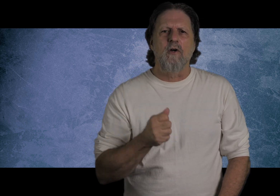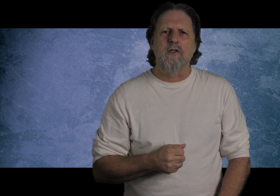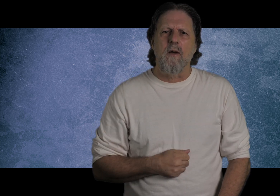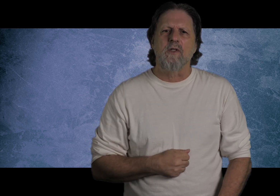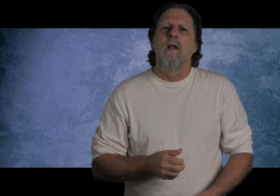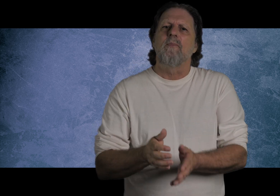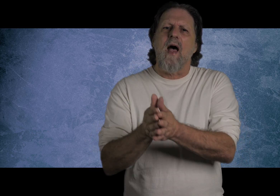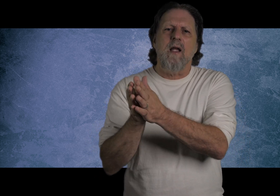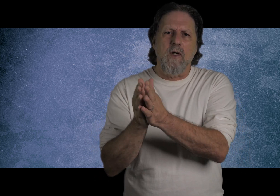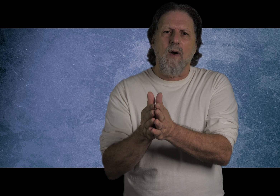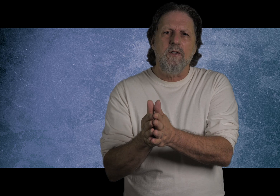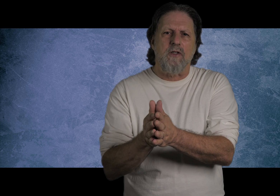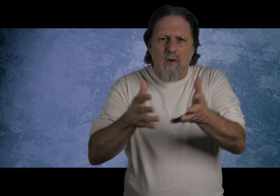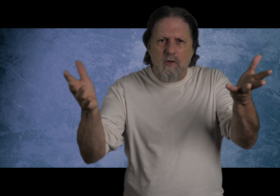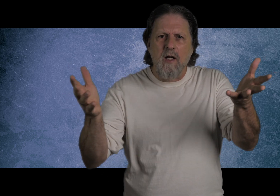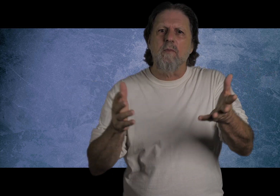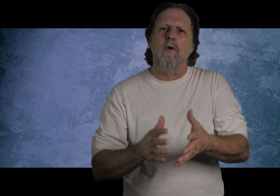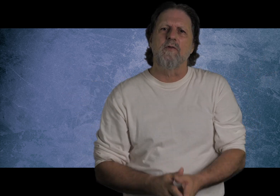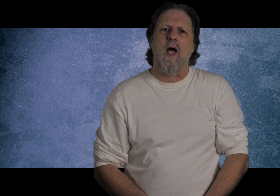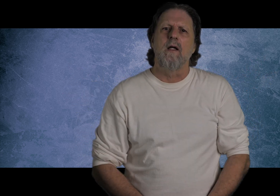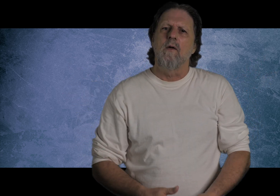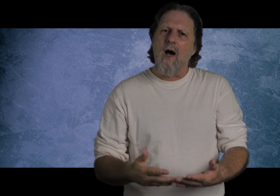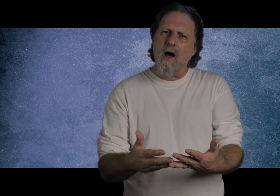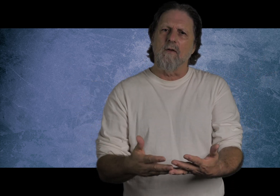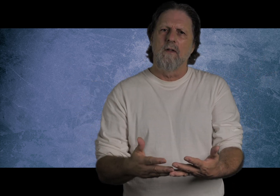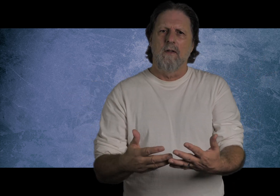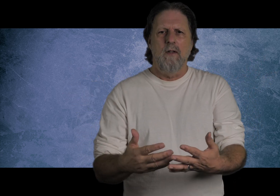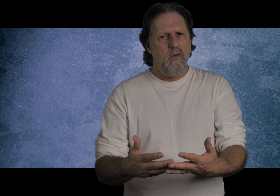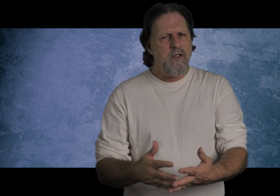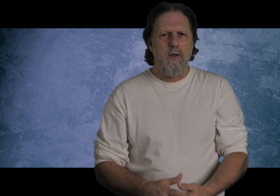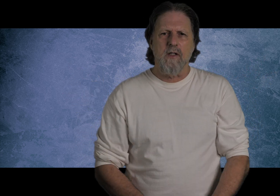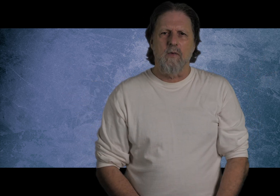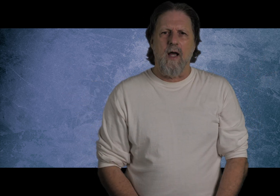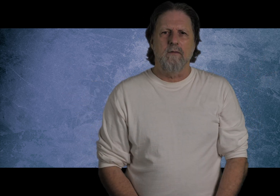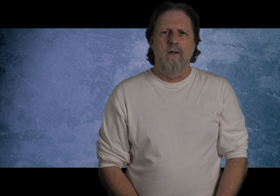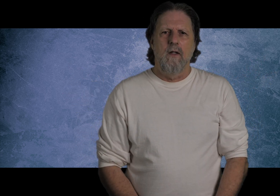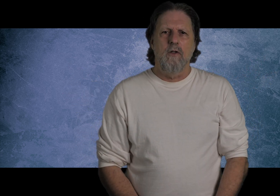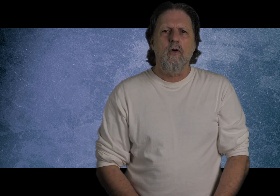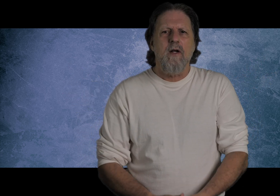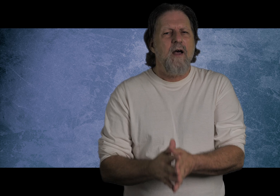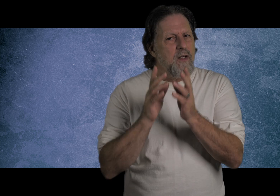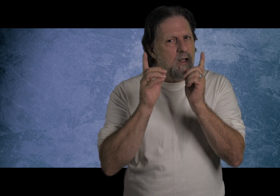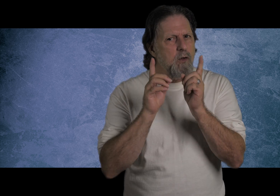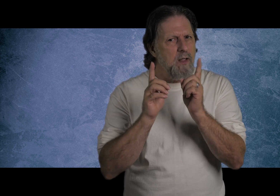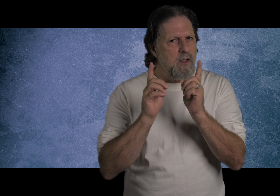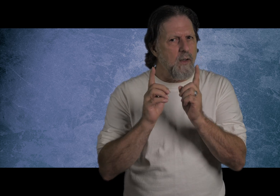accepts, that He was righteous. The resurrection proves that. Well, how? Well, let's work this one out. You're going to have to think with me in this one.